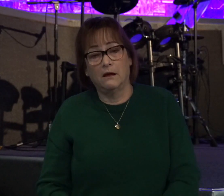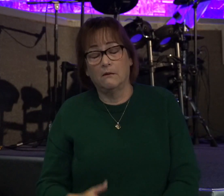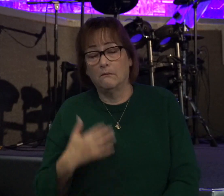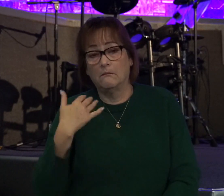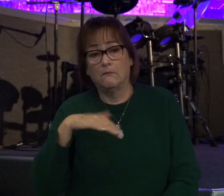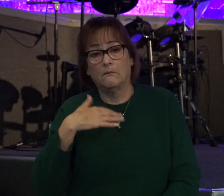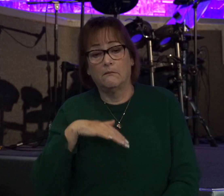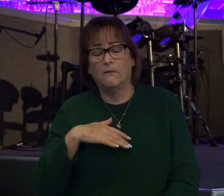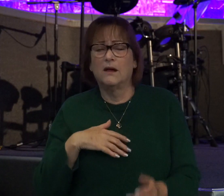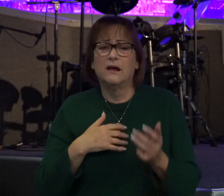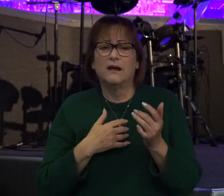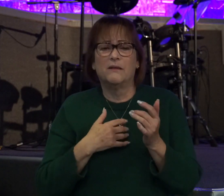Kind of makes you scratch your head.